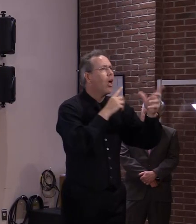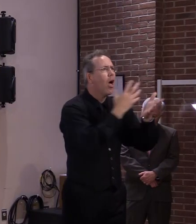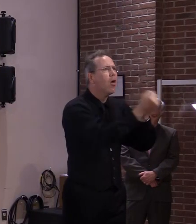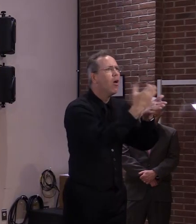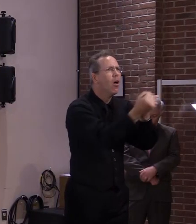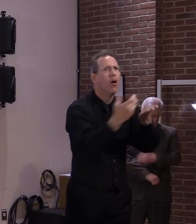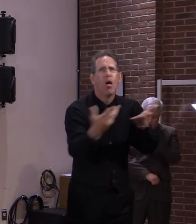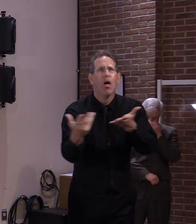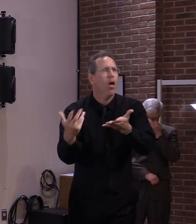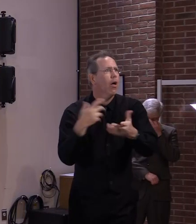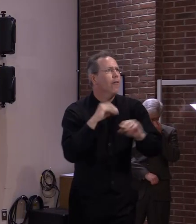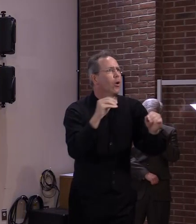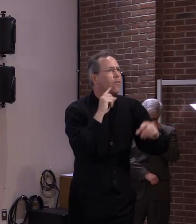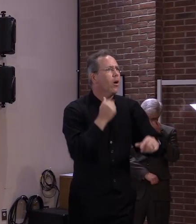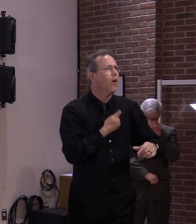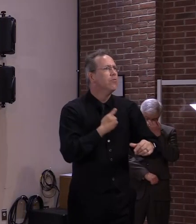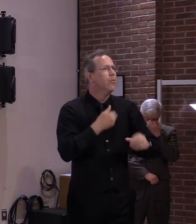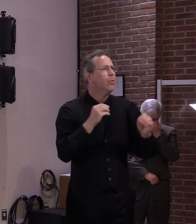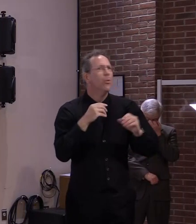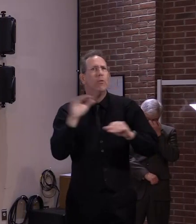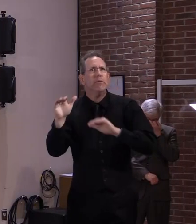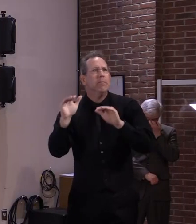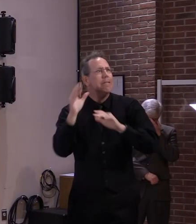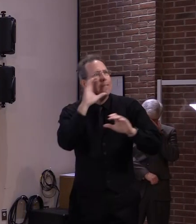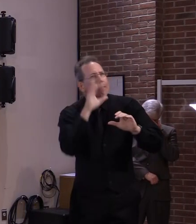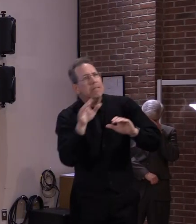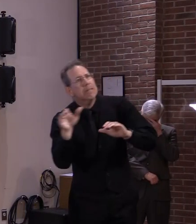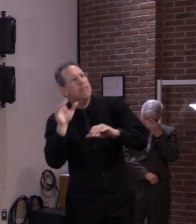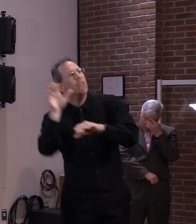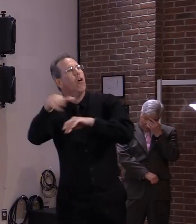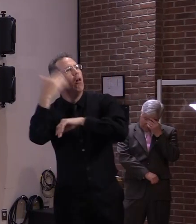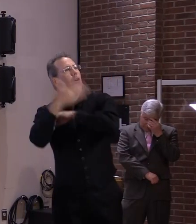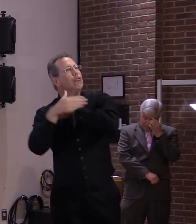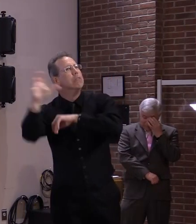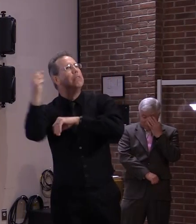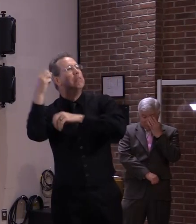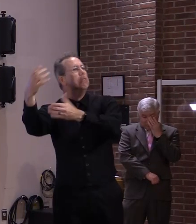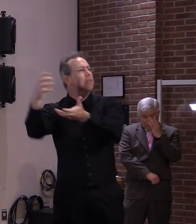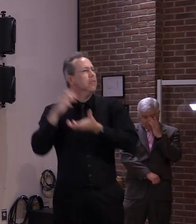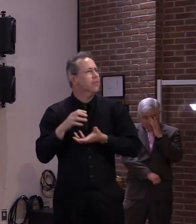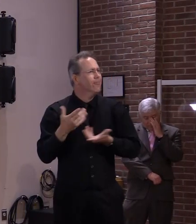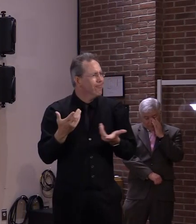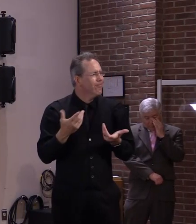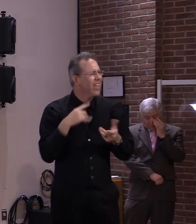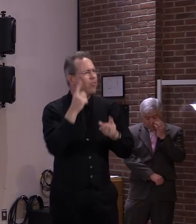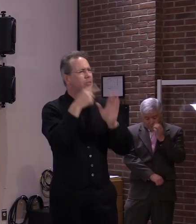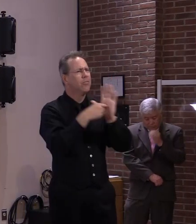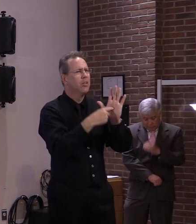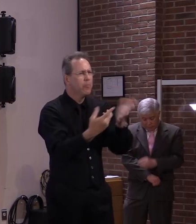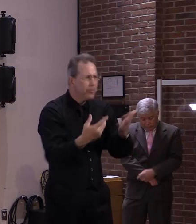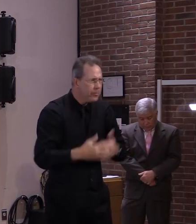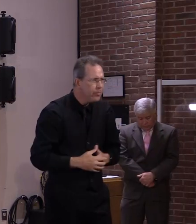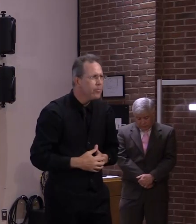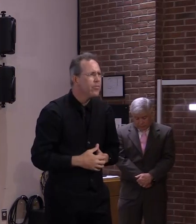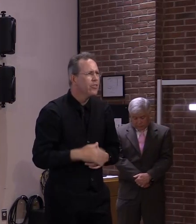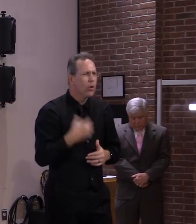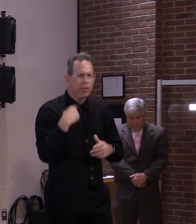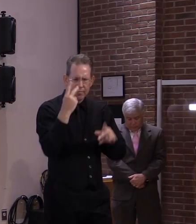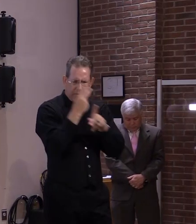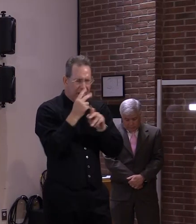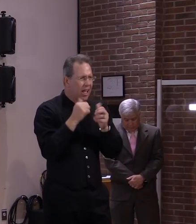about our need to stockpile that equipment to get whatever testing capability it could have and